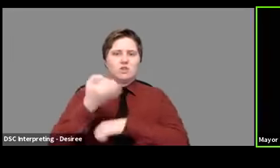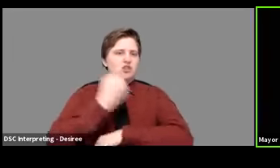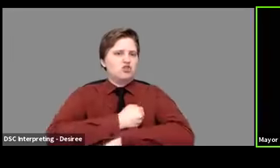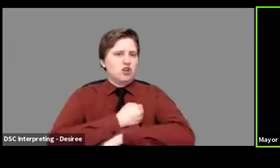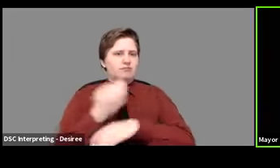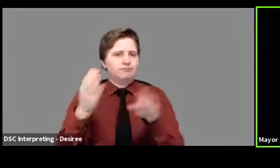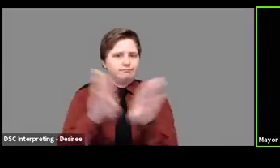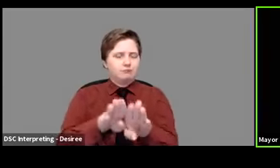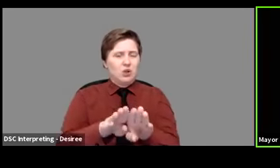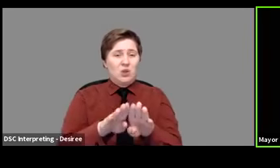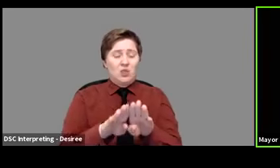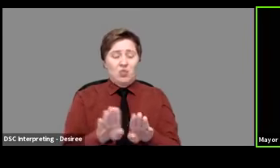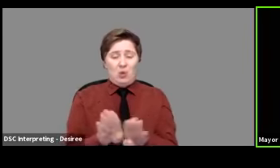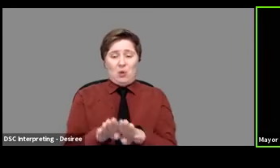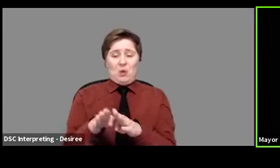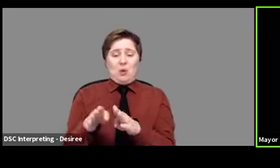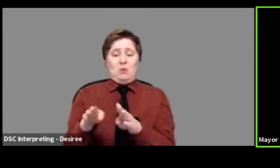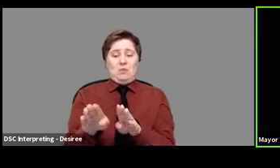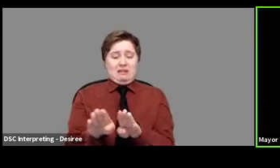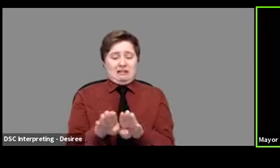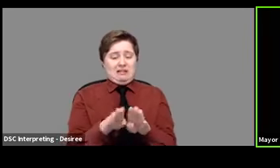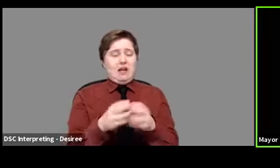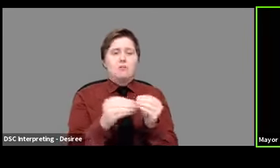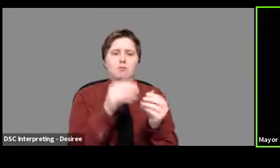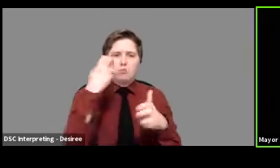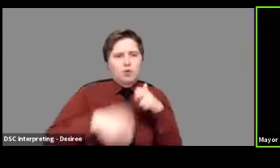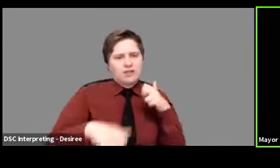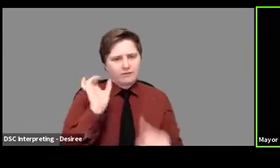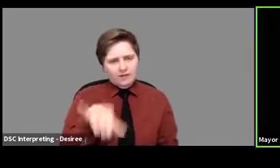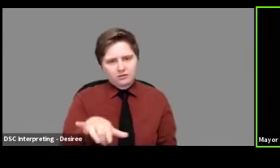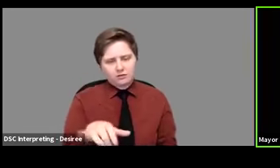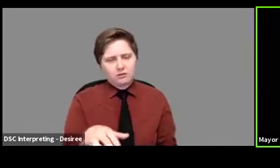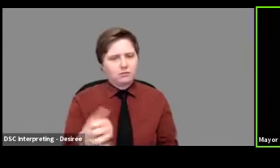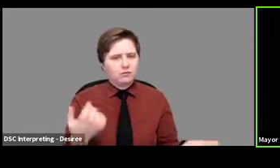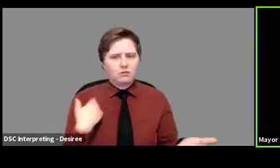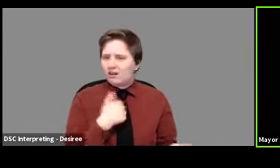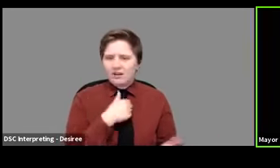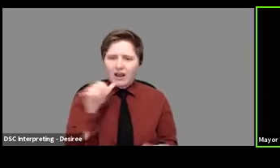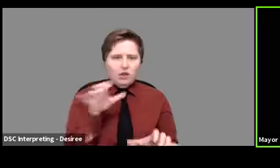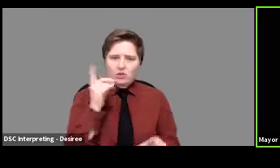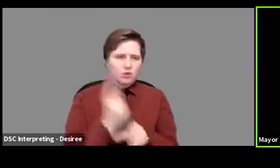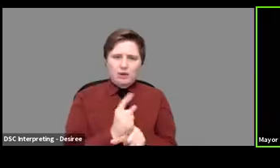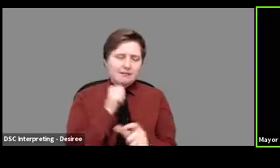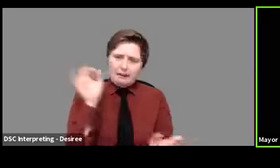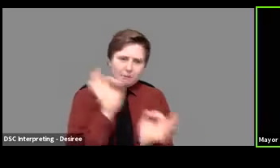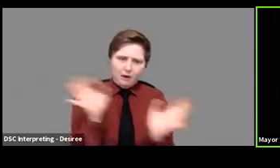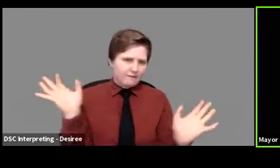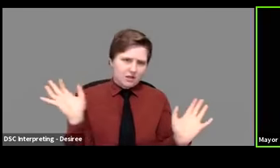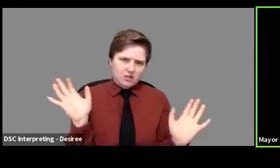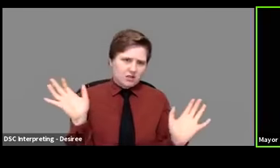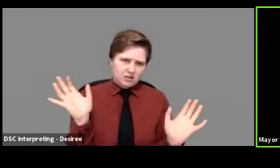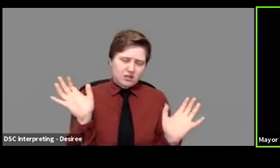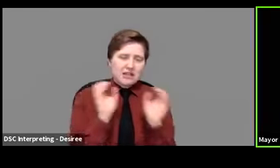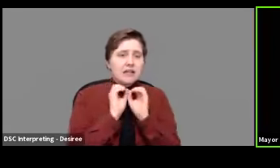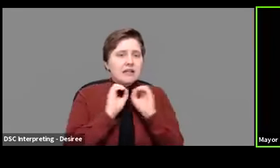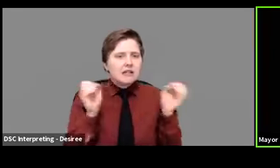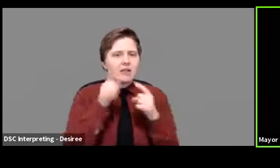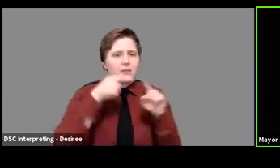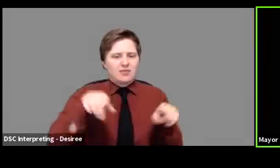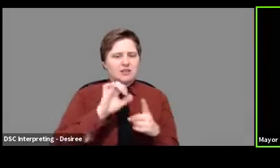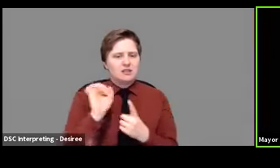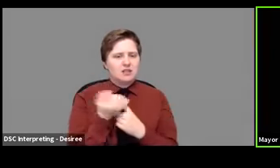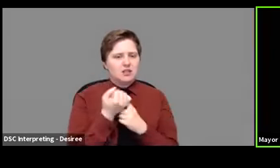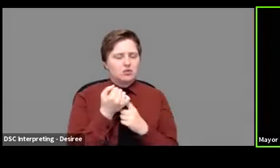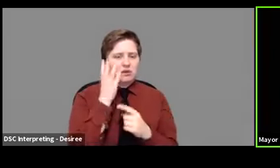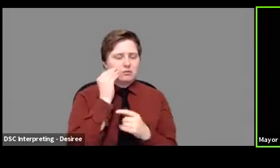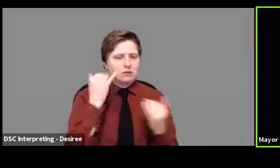Enforcing the reopening is going to be a lot tougher and we're not going to get it right. And it's not going to be perfect, but nothing about the situation we're in